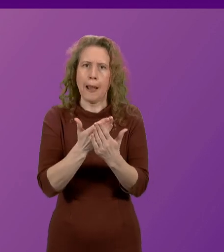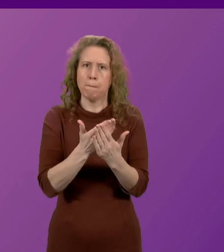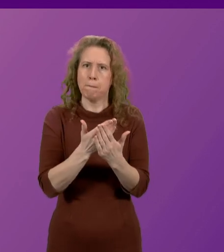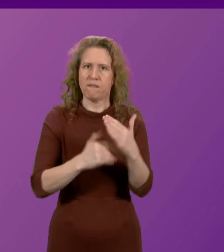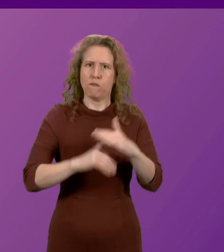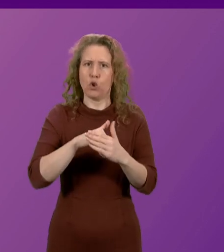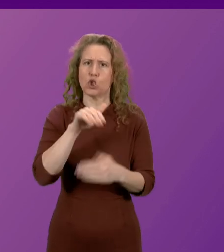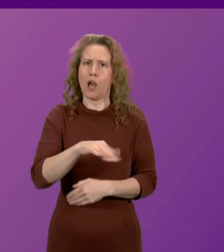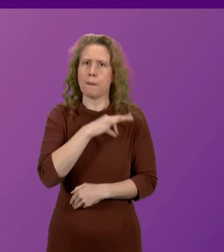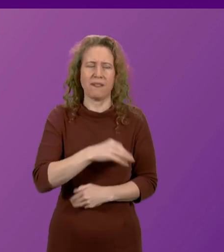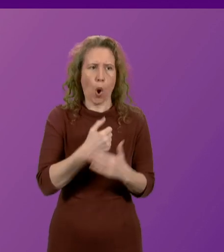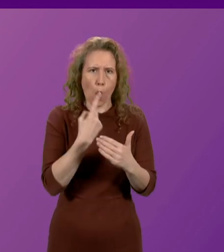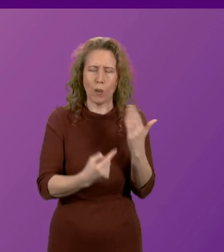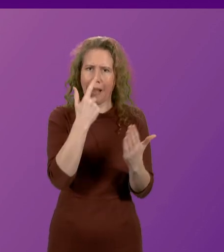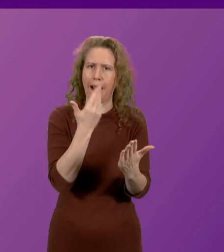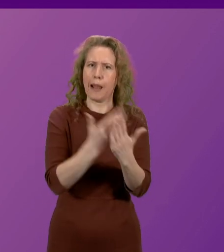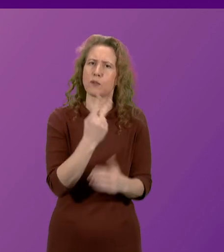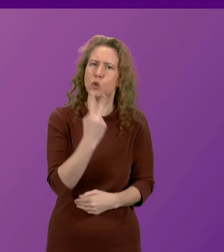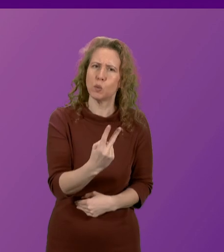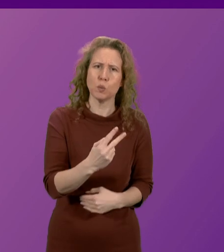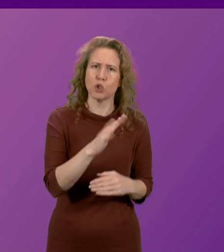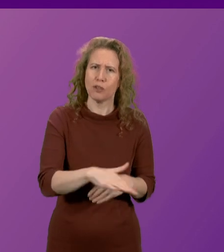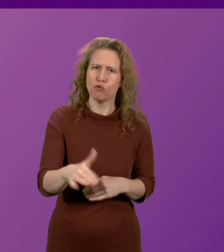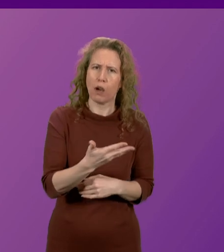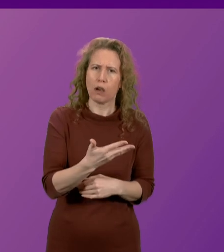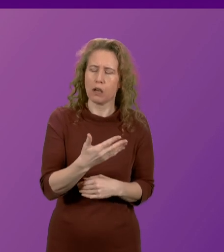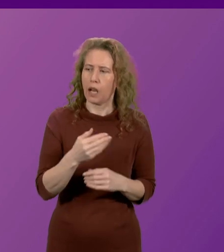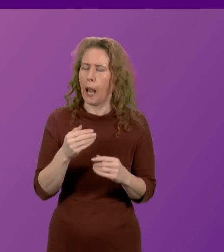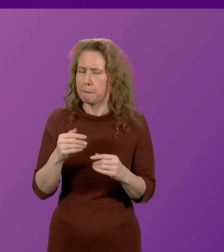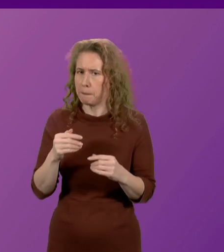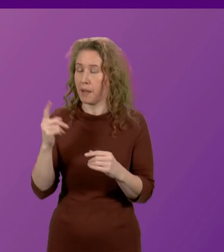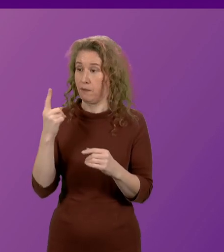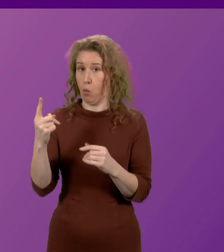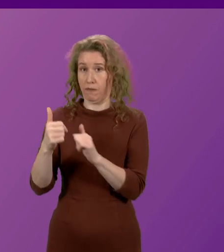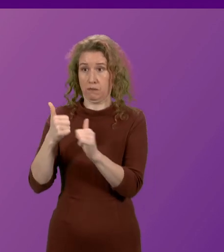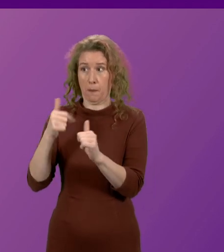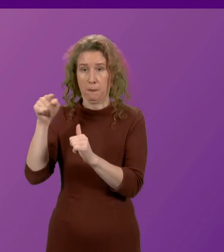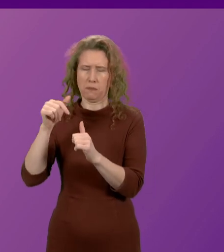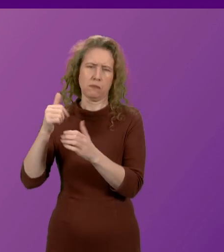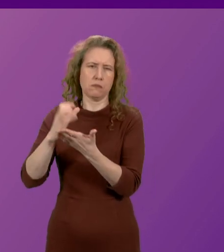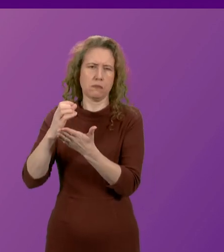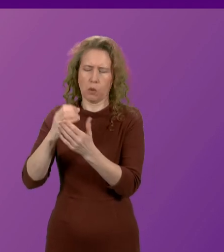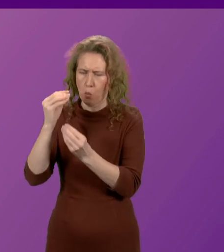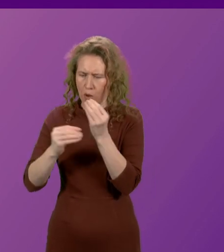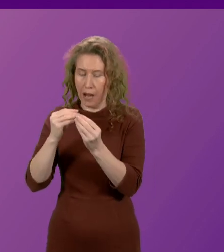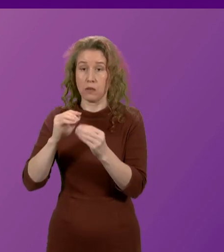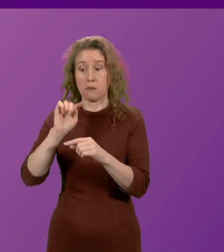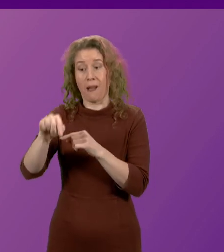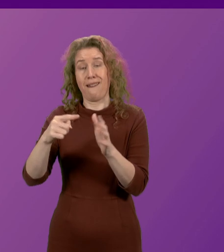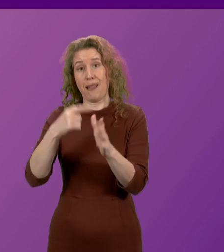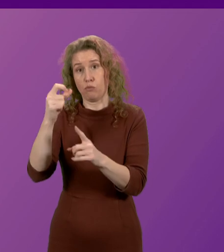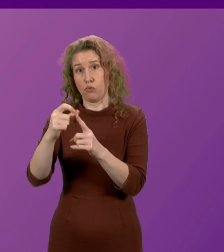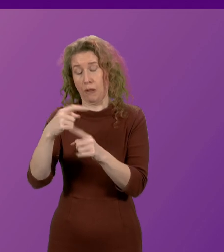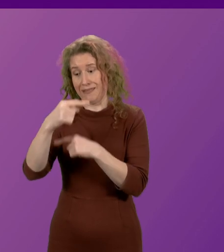lifted and the Resolution Foundation estimate that by April of next year, April of next year, an